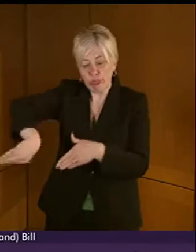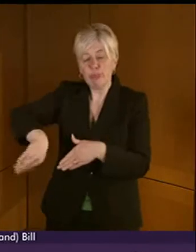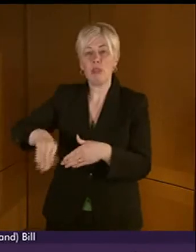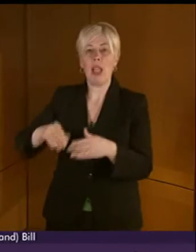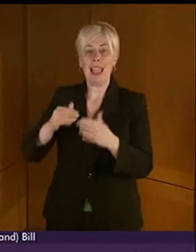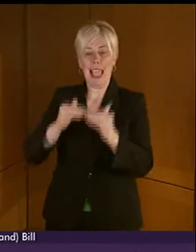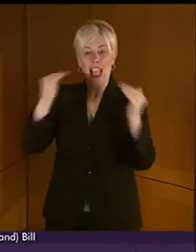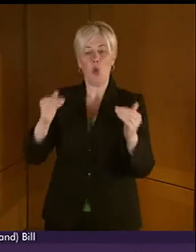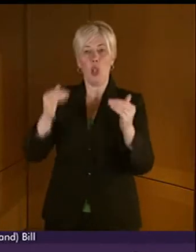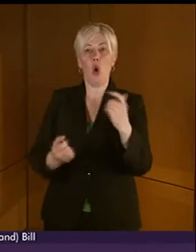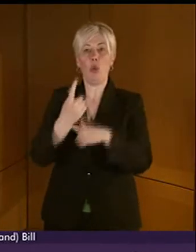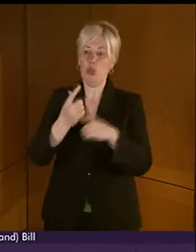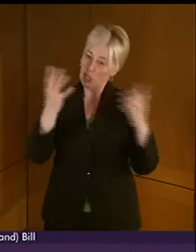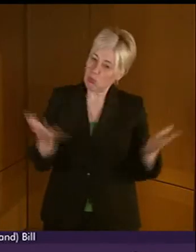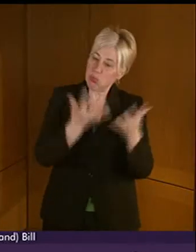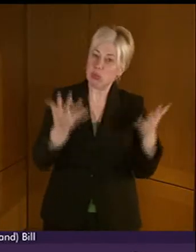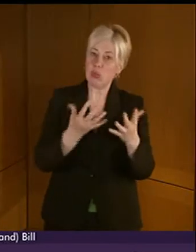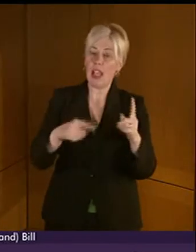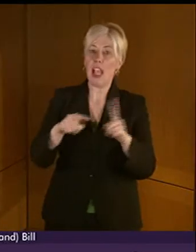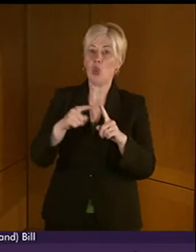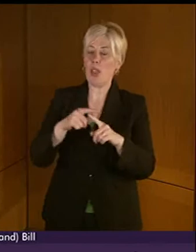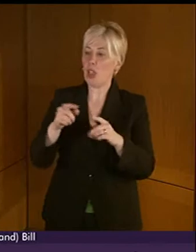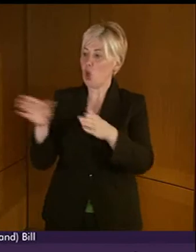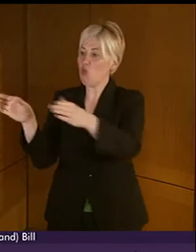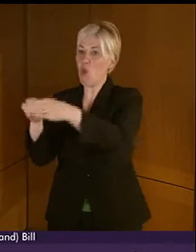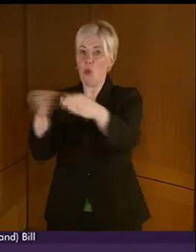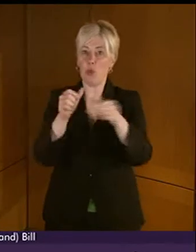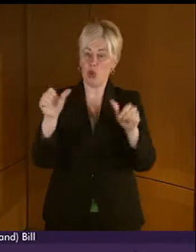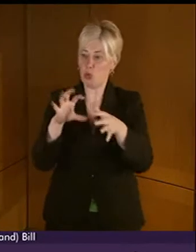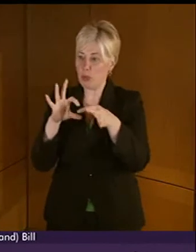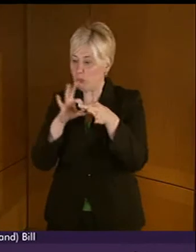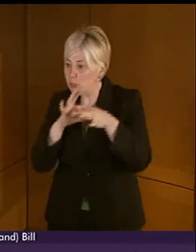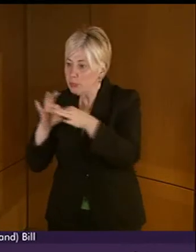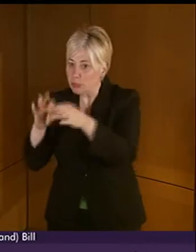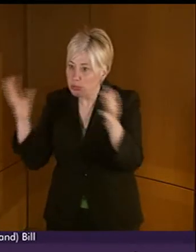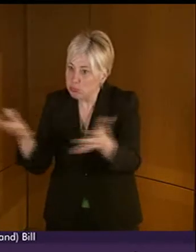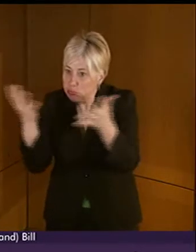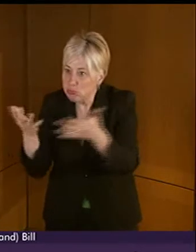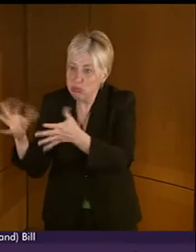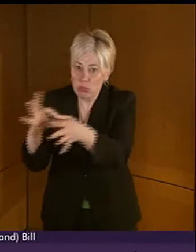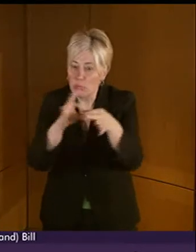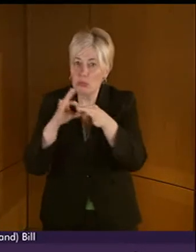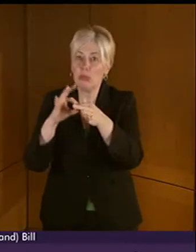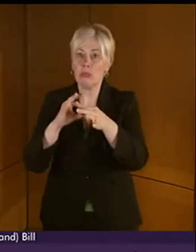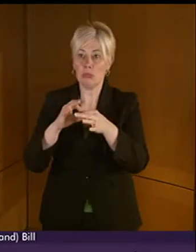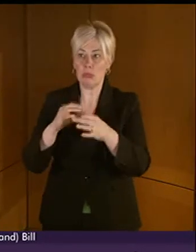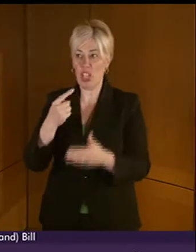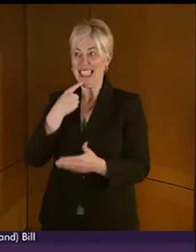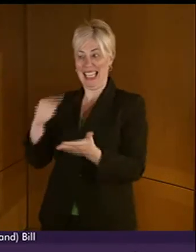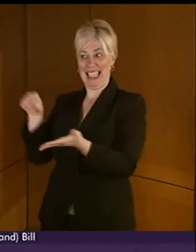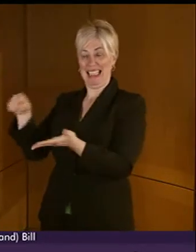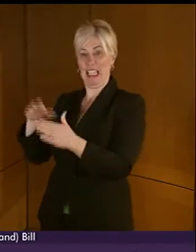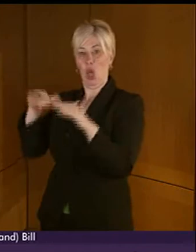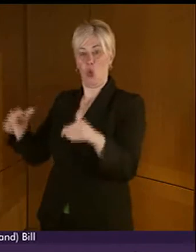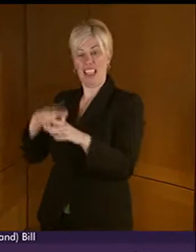and foster good relations between different groups. So, what I'm really asking is that the defining